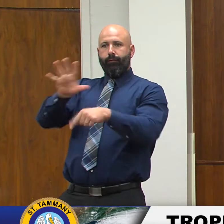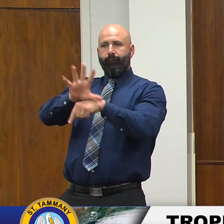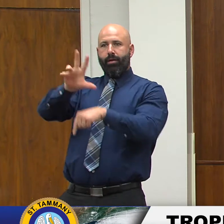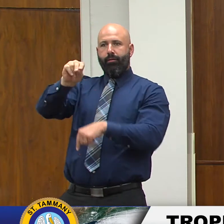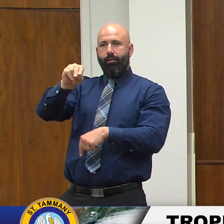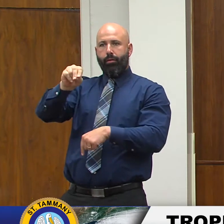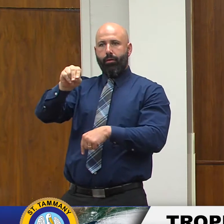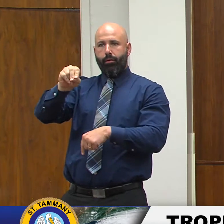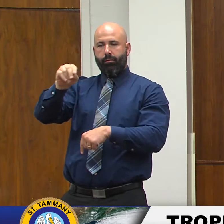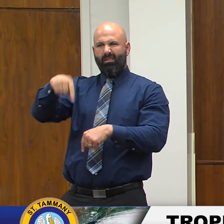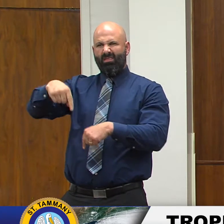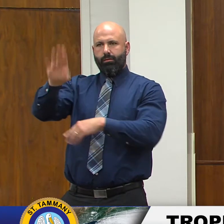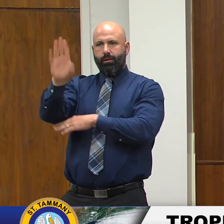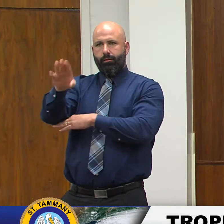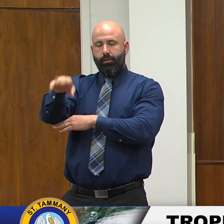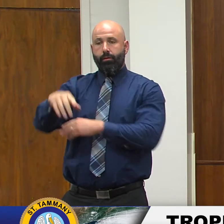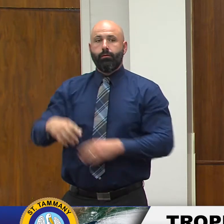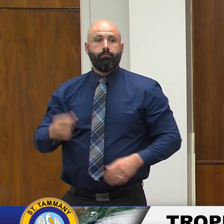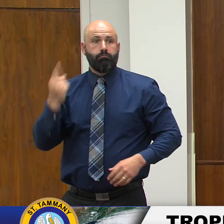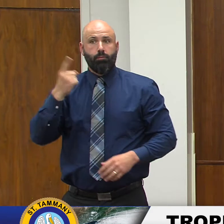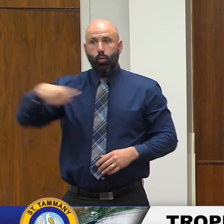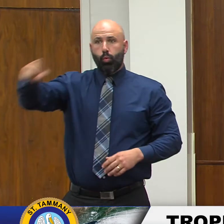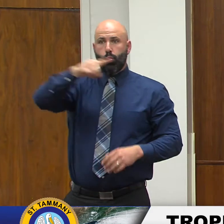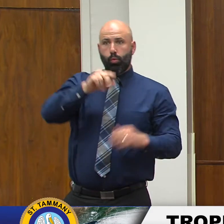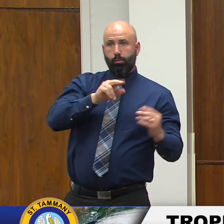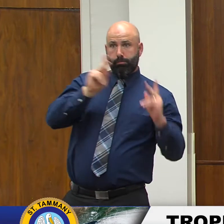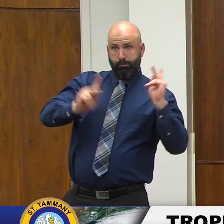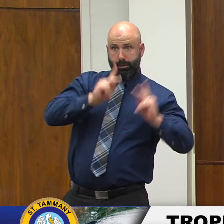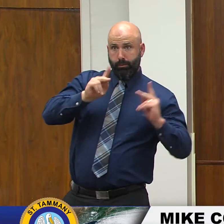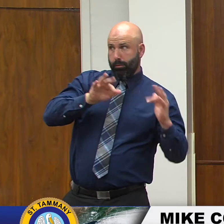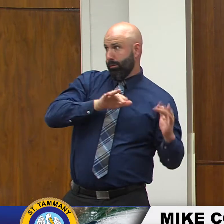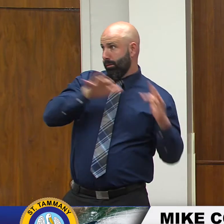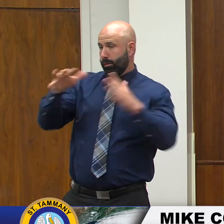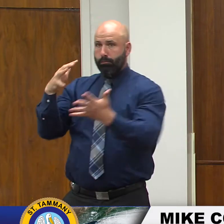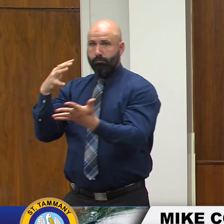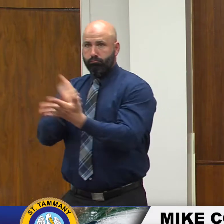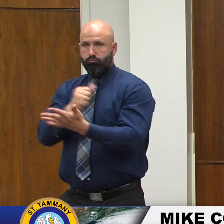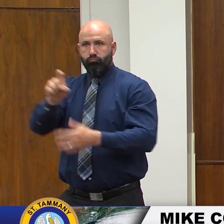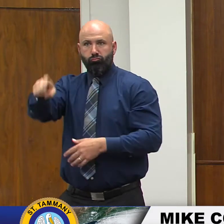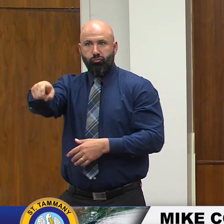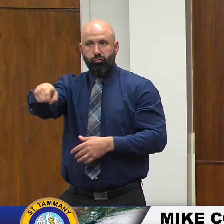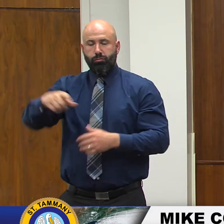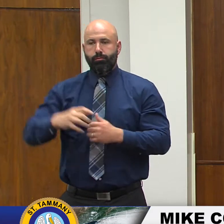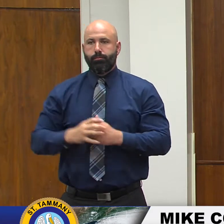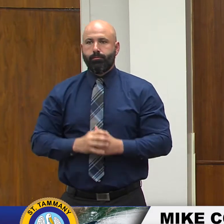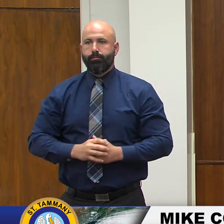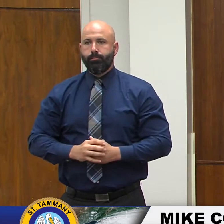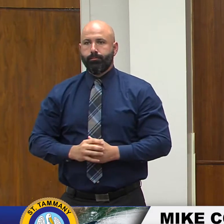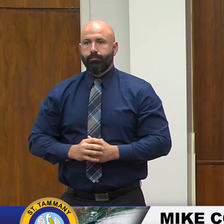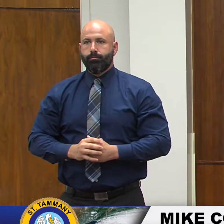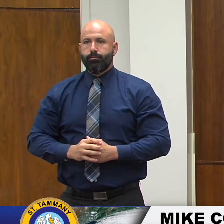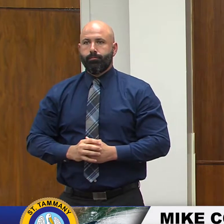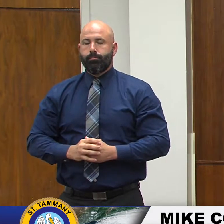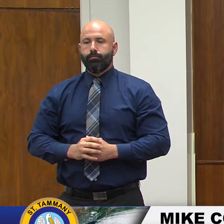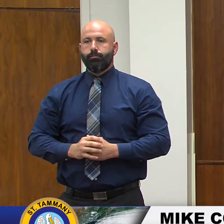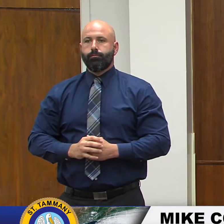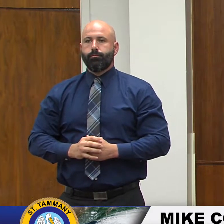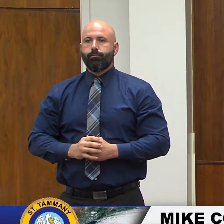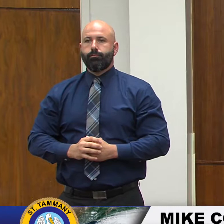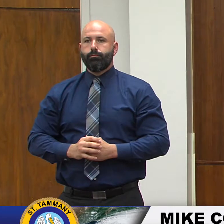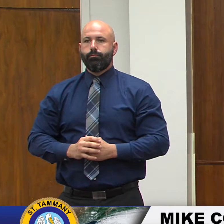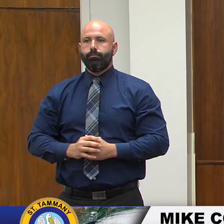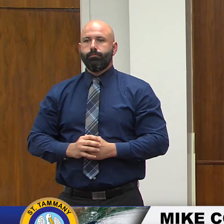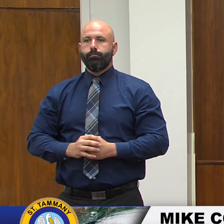we ask our citizens to take advantage of this today also I made